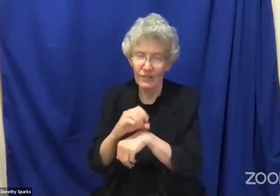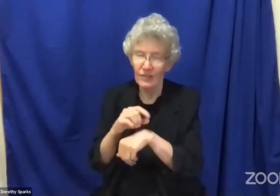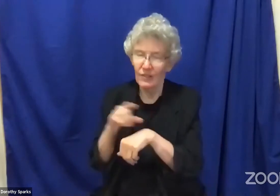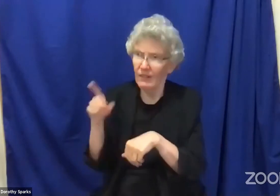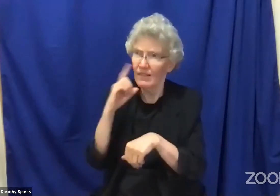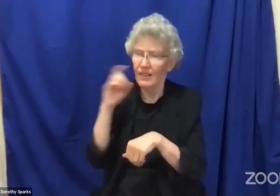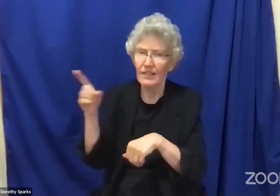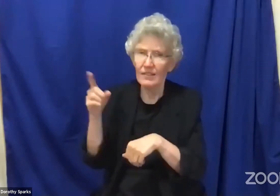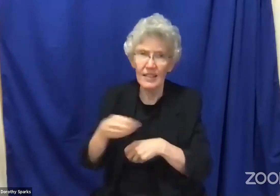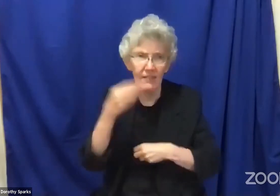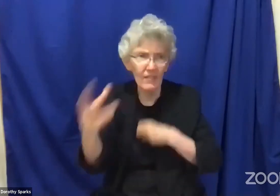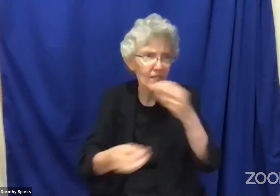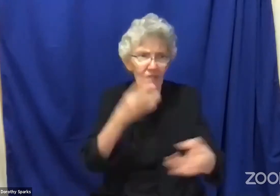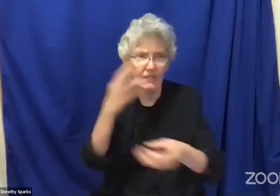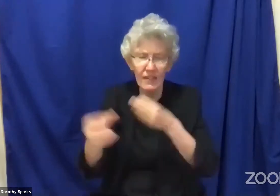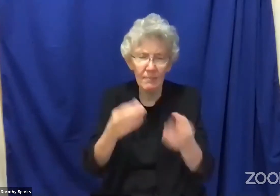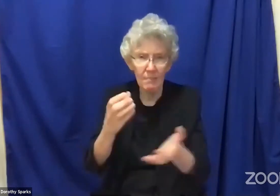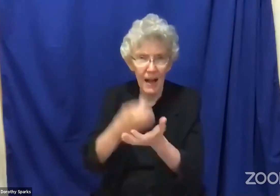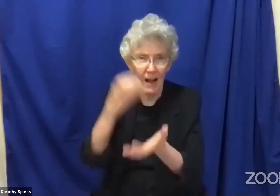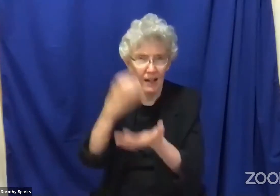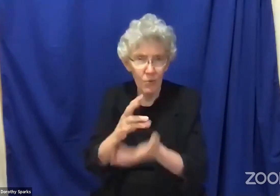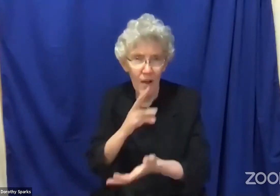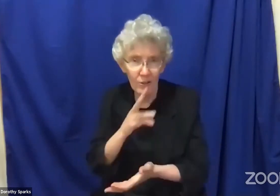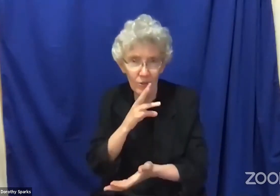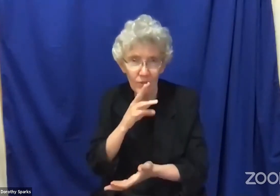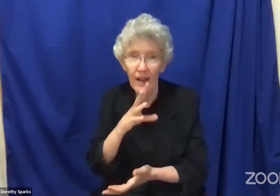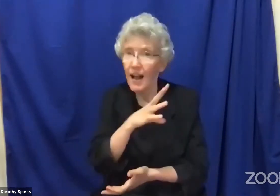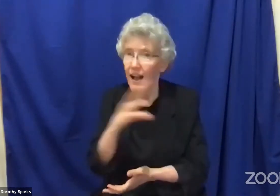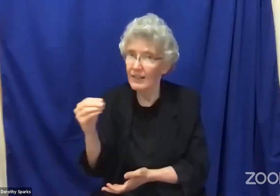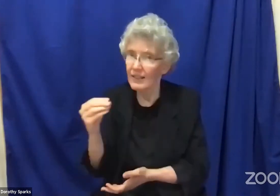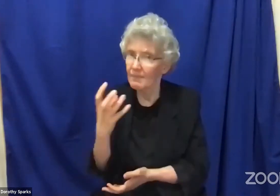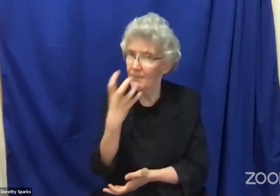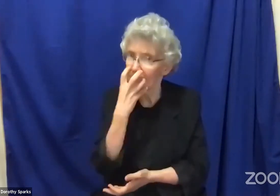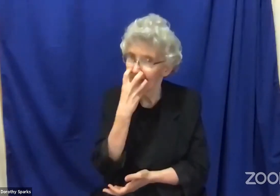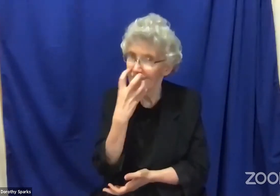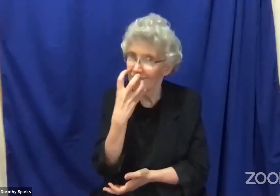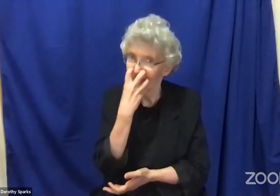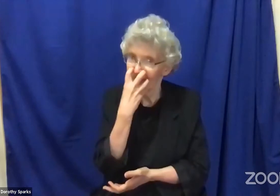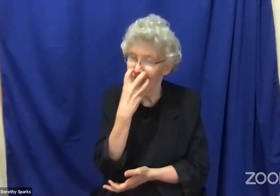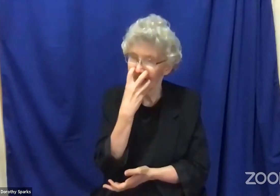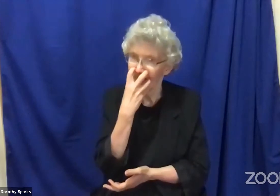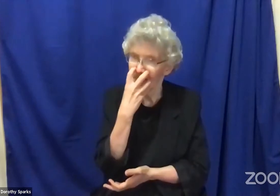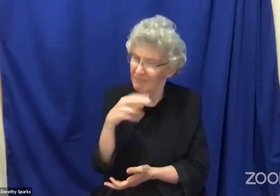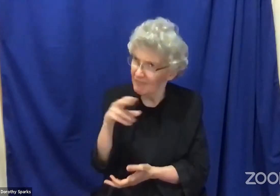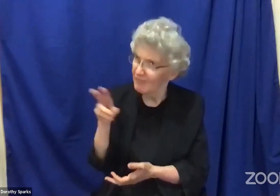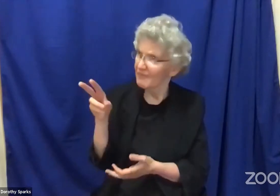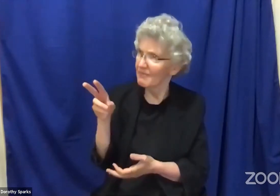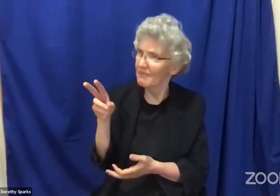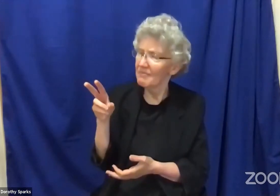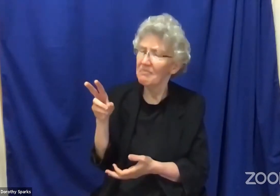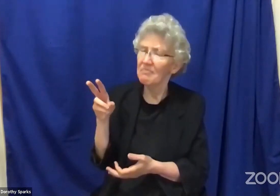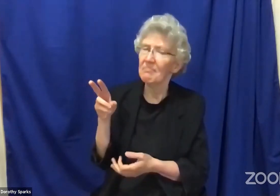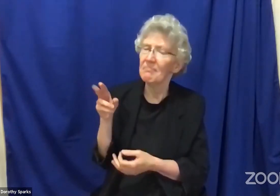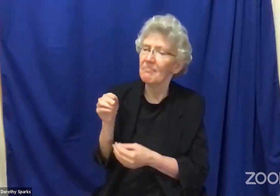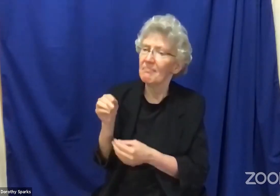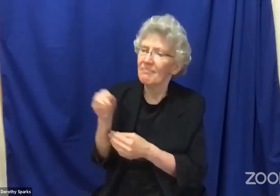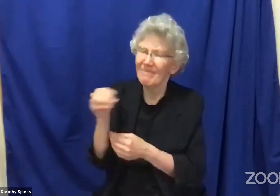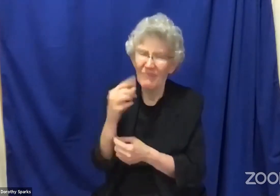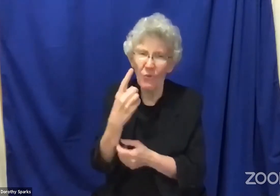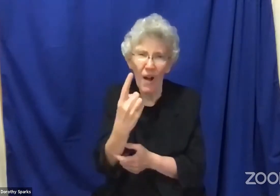Trinity Church. And I saw that members there were handing out bottled water and masks.